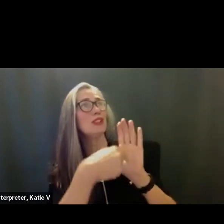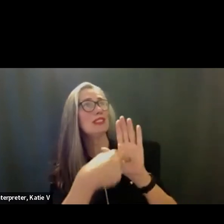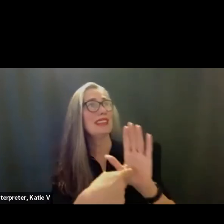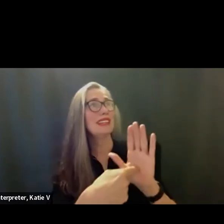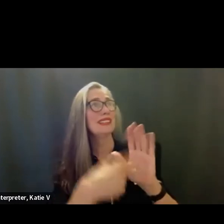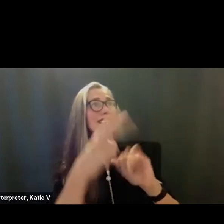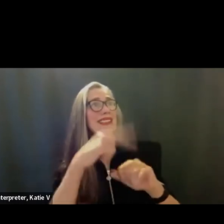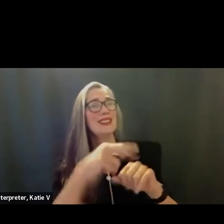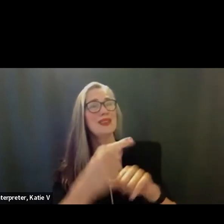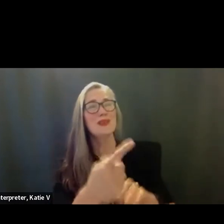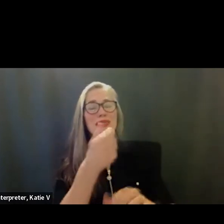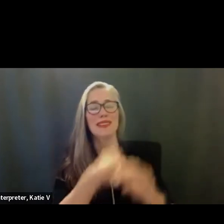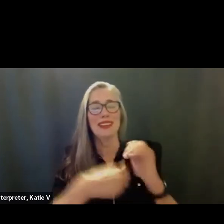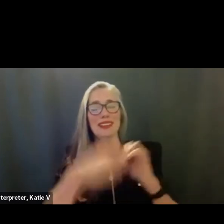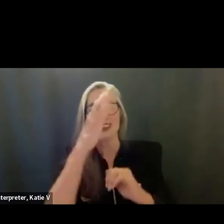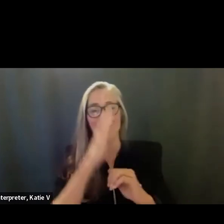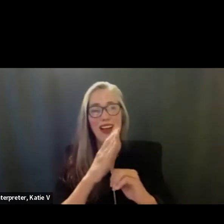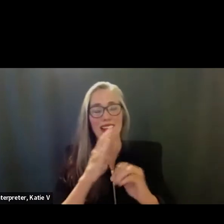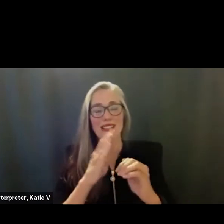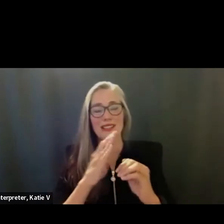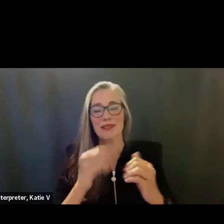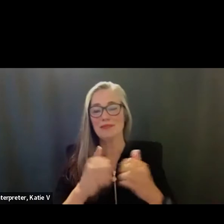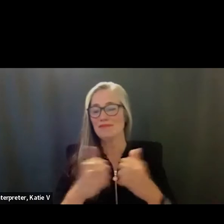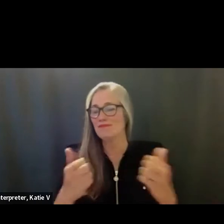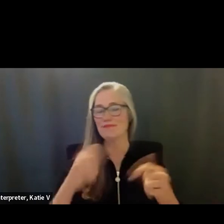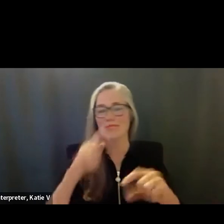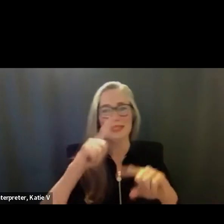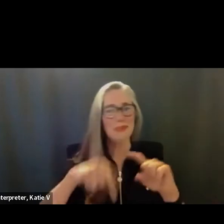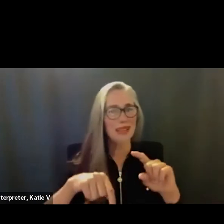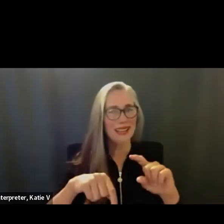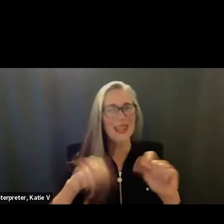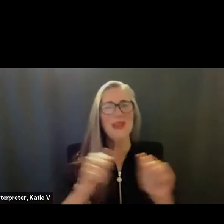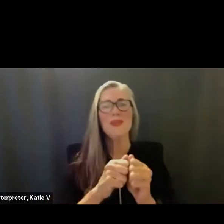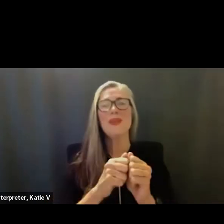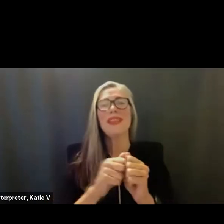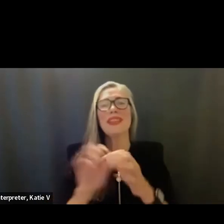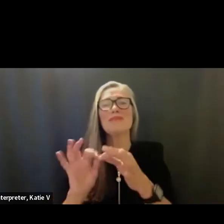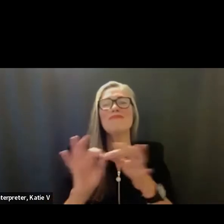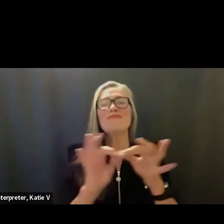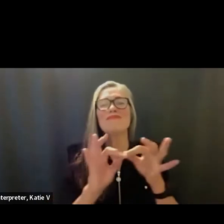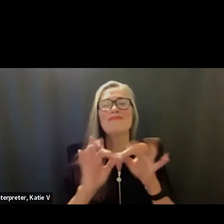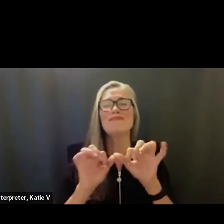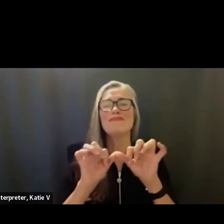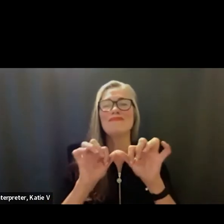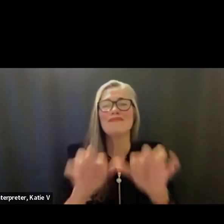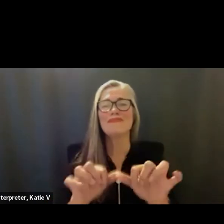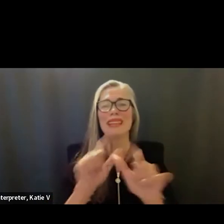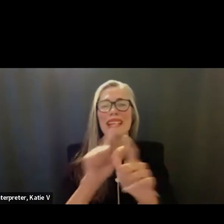stands, one nation under God, indivisible, with liberty and justice for all.